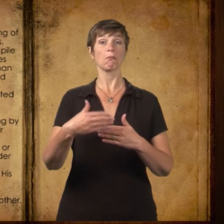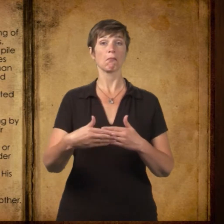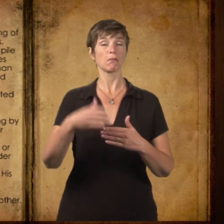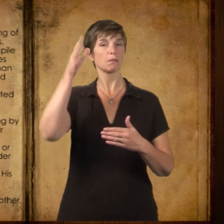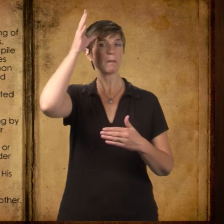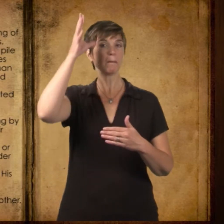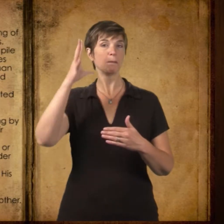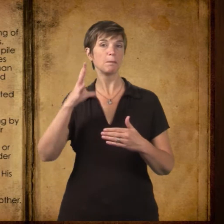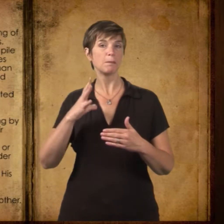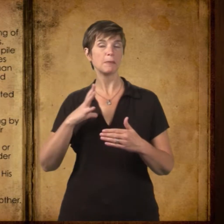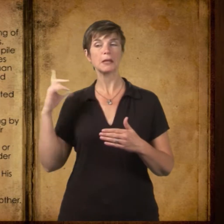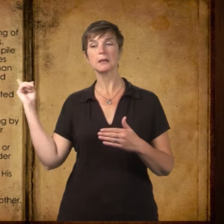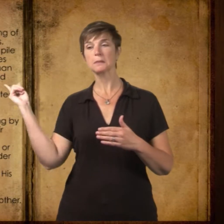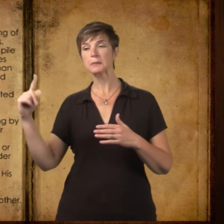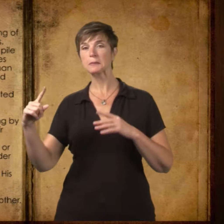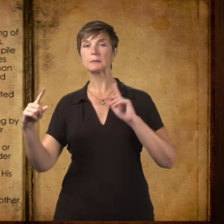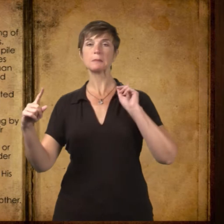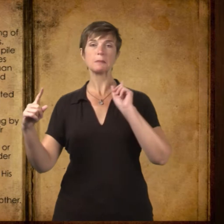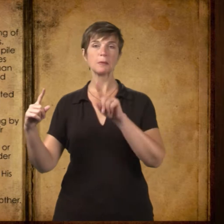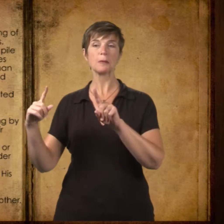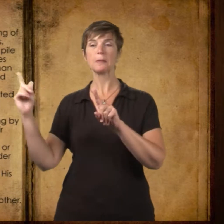Soon, the men began to gather,